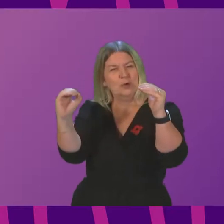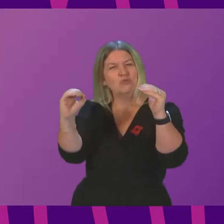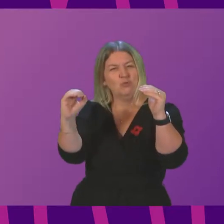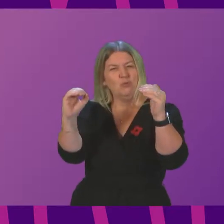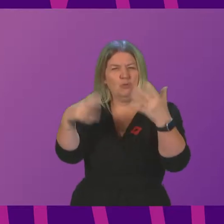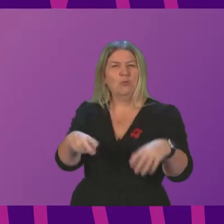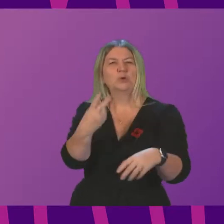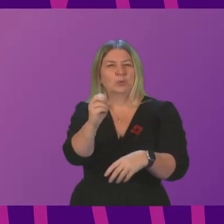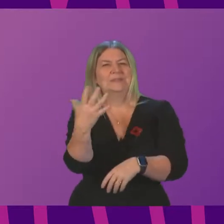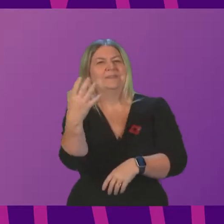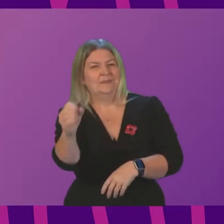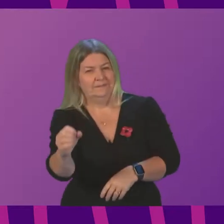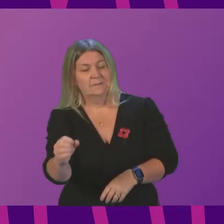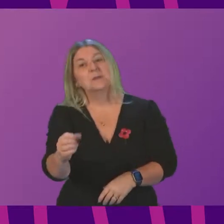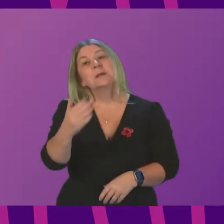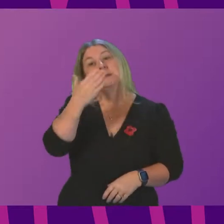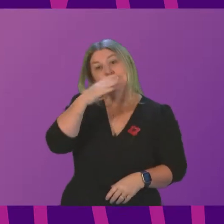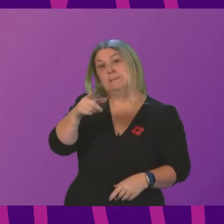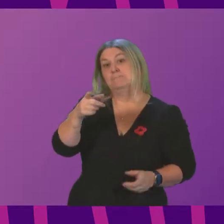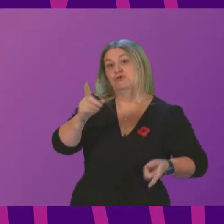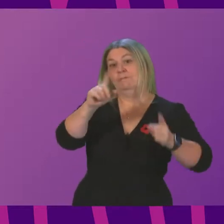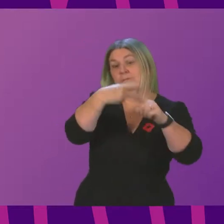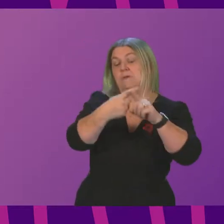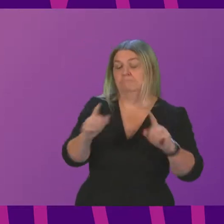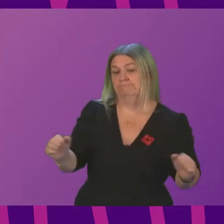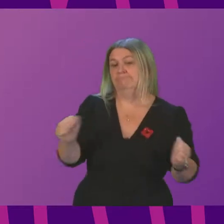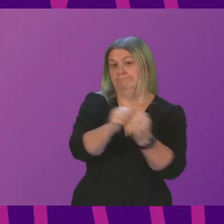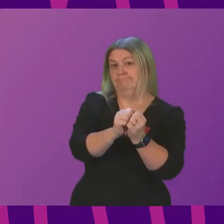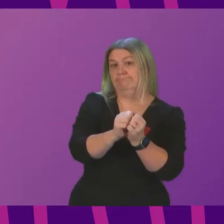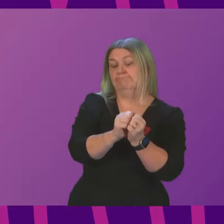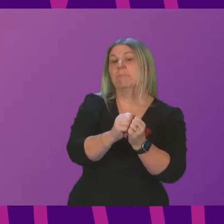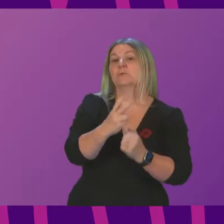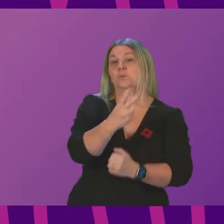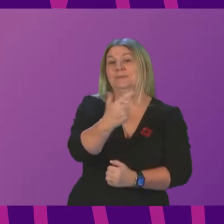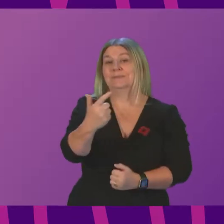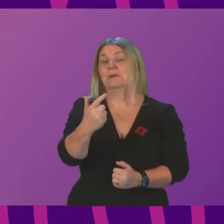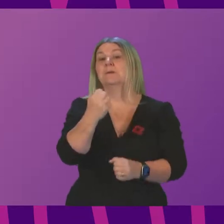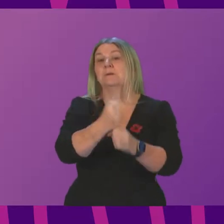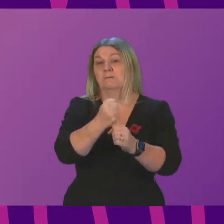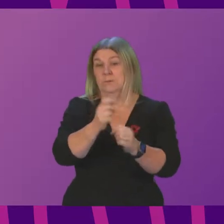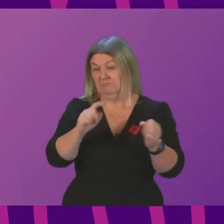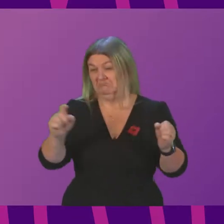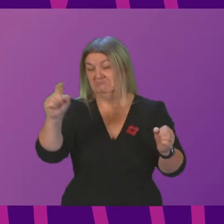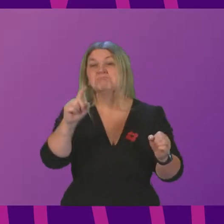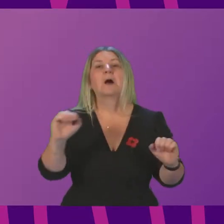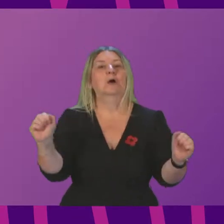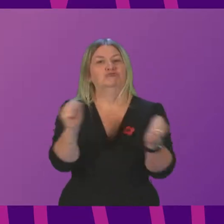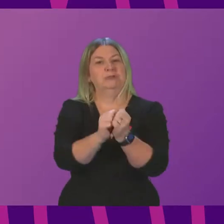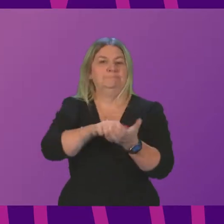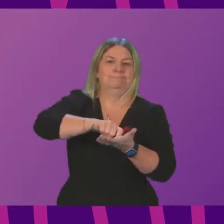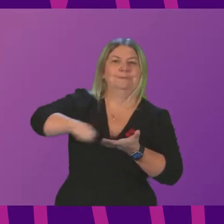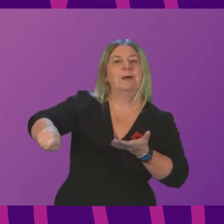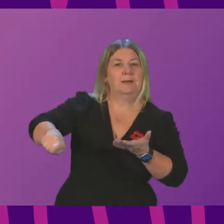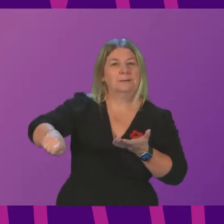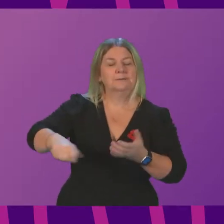signed the MOU at the General Assembly this week, and 27 governments also signed up. We endorsed the new